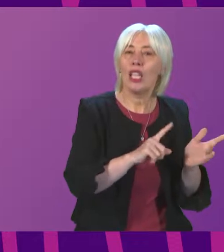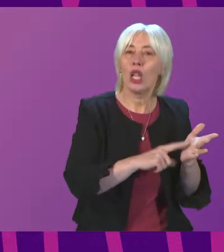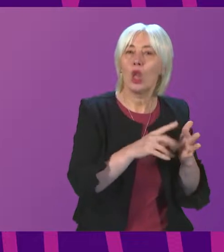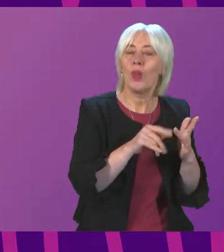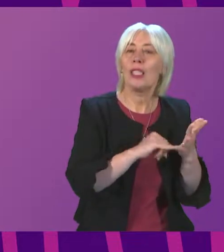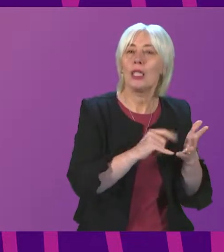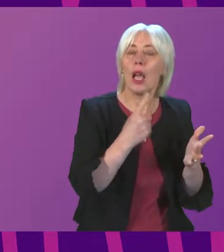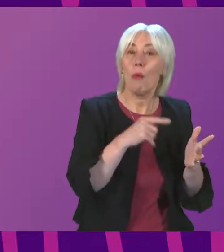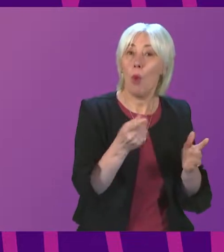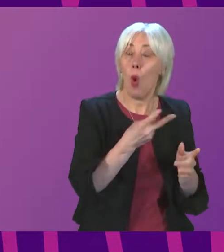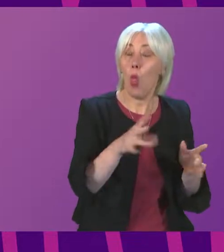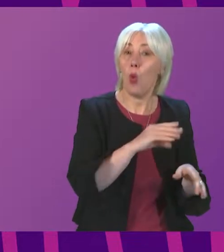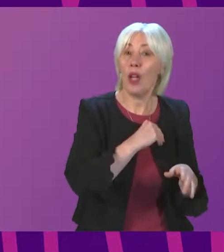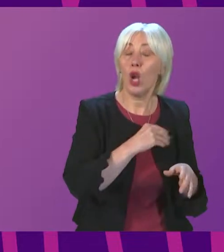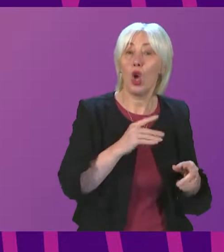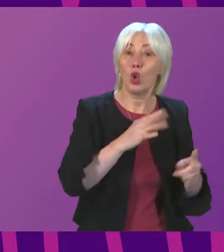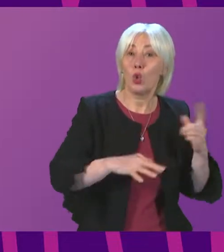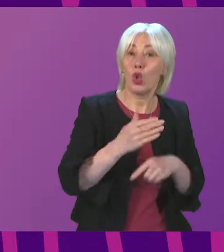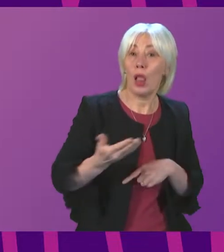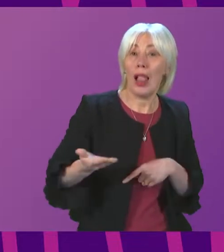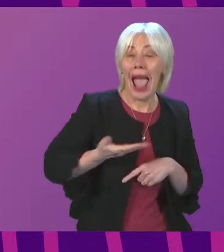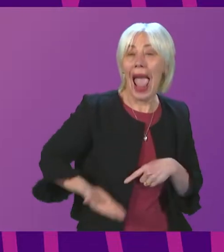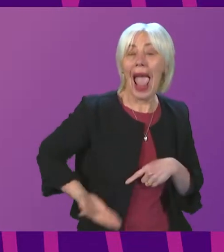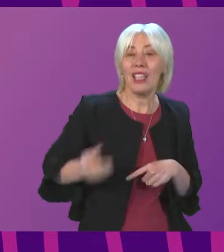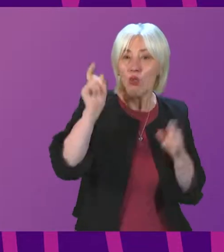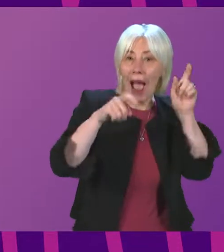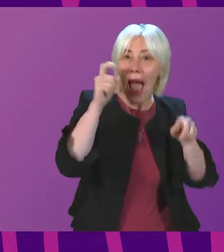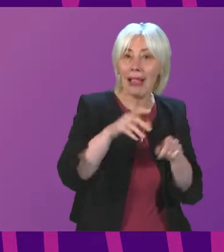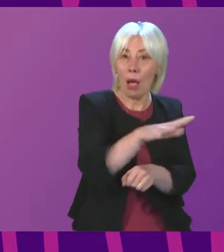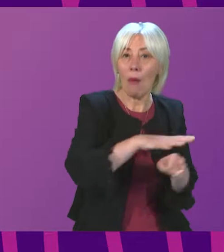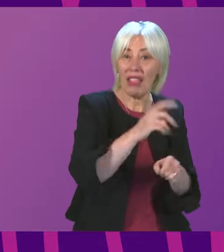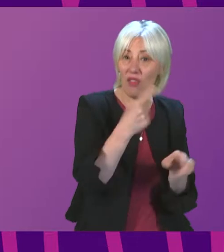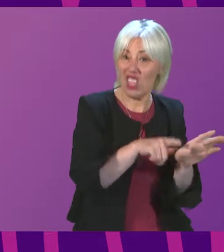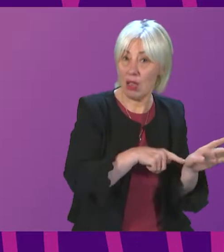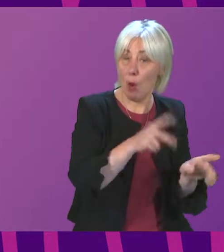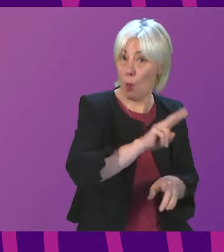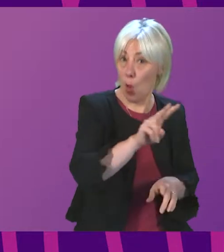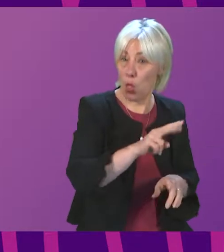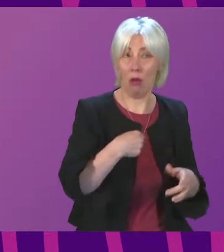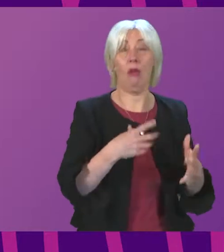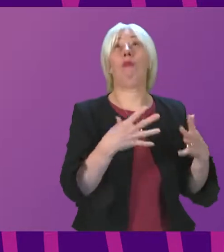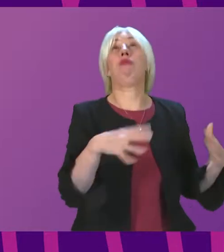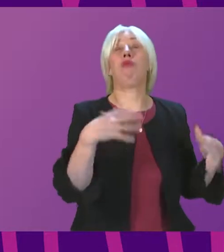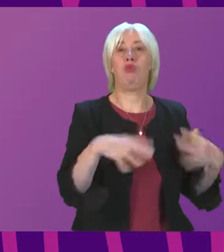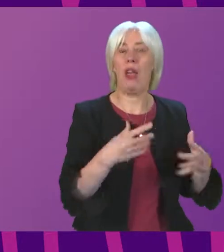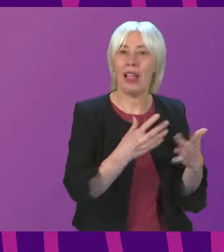of social enterprise places of the year. That is a testament to the large number of social enterprises in the